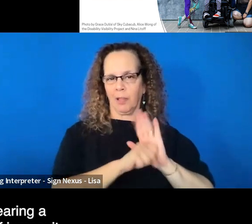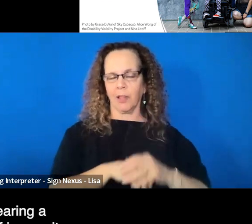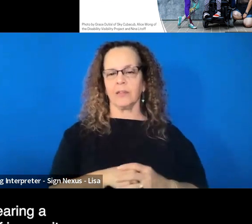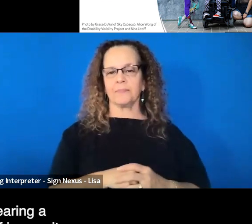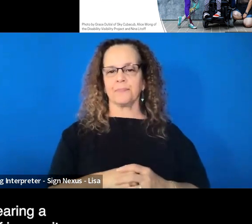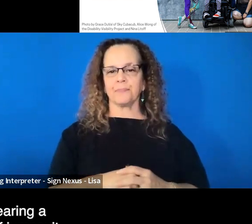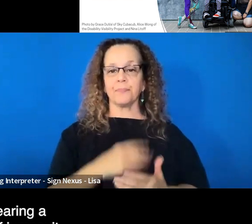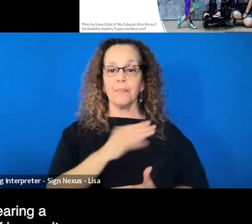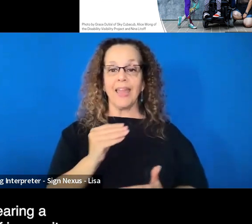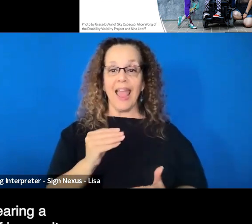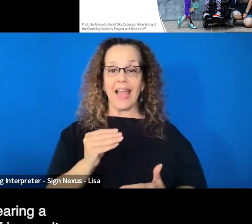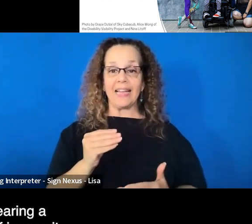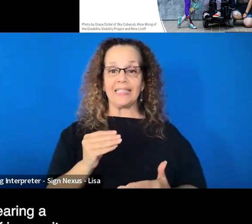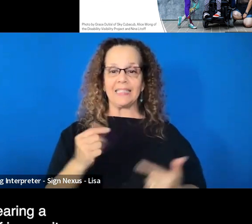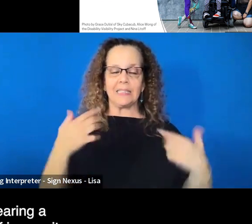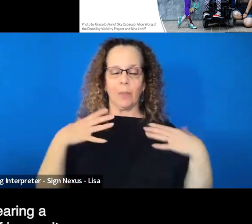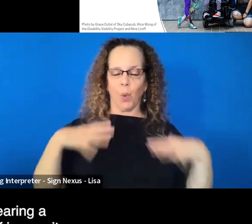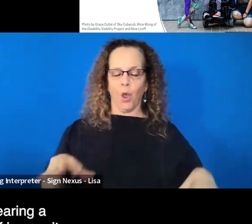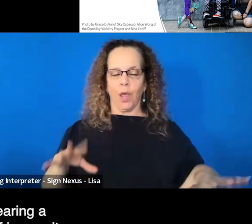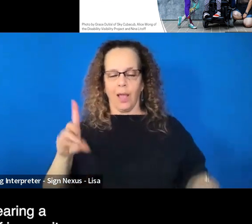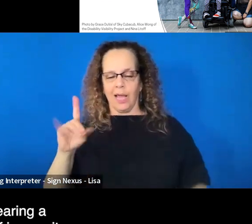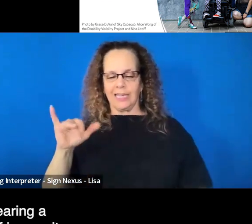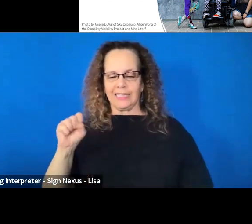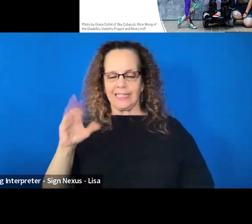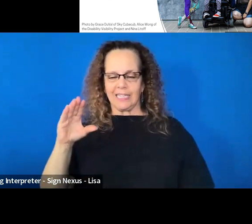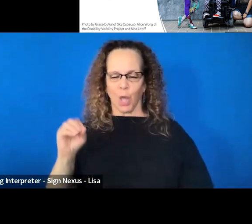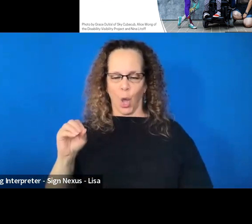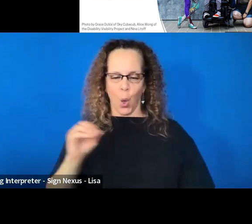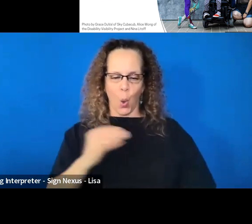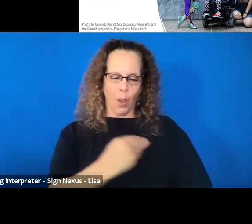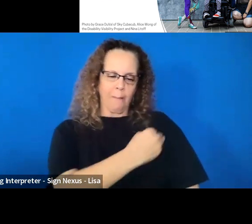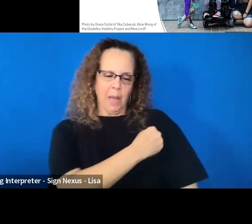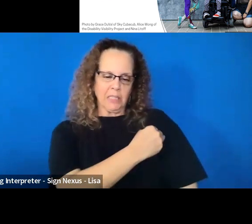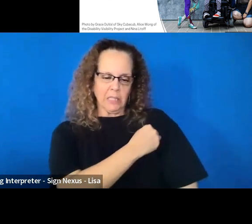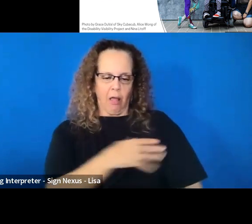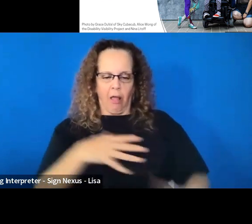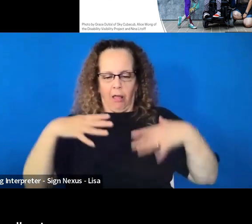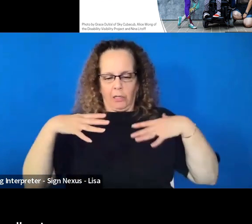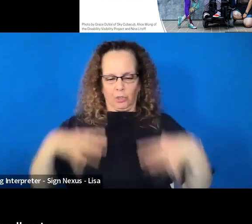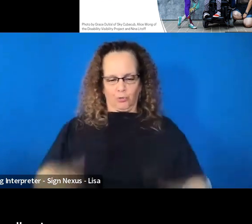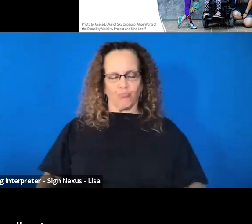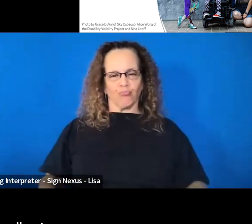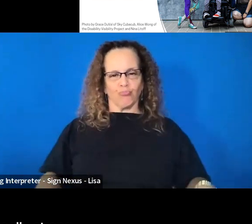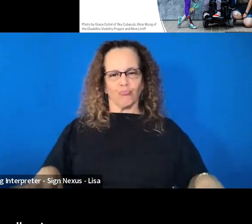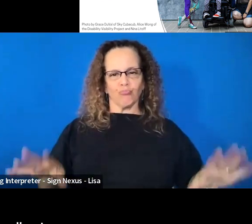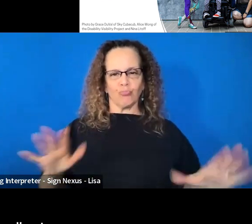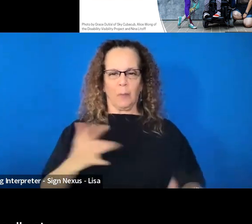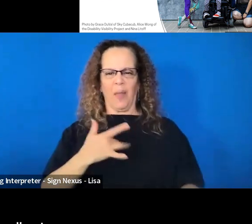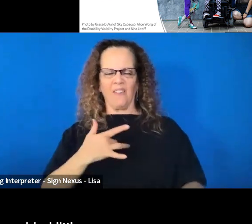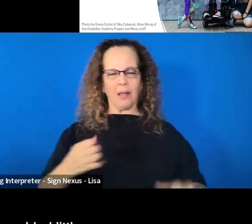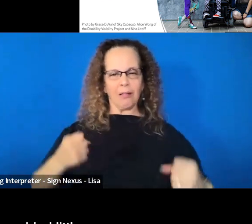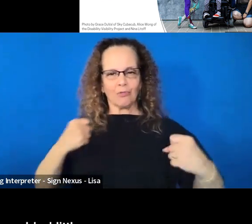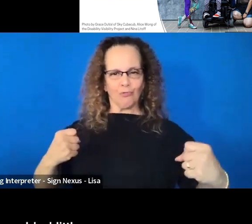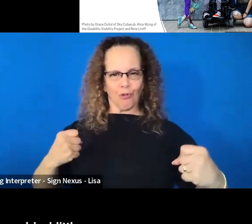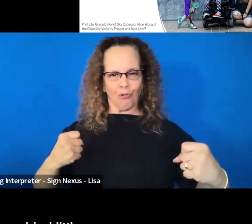a disco muscle poof jumpsuit that makes me feel really strong